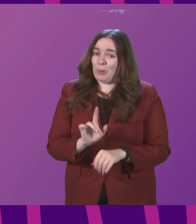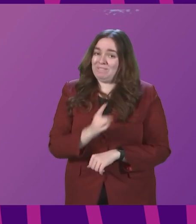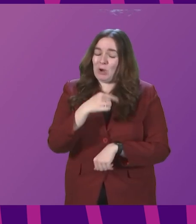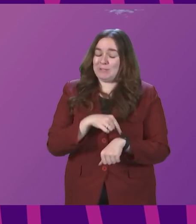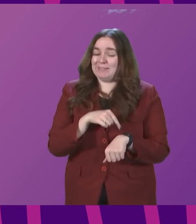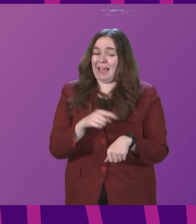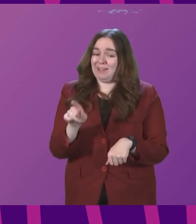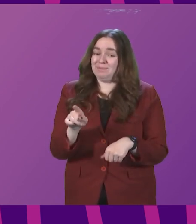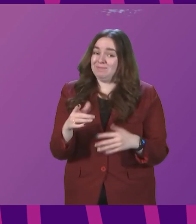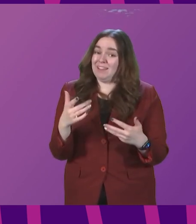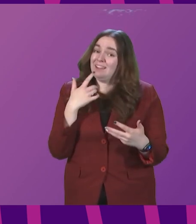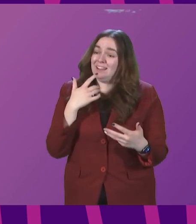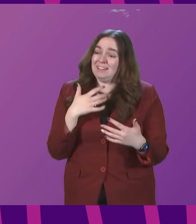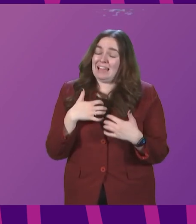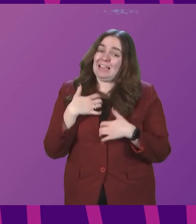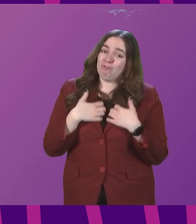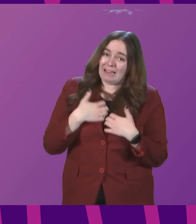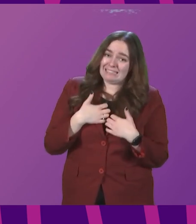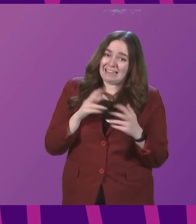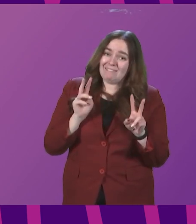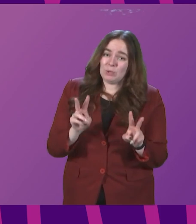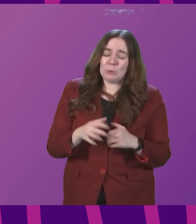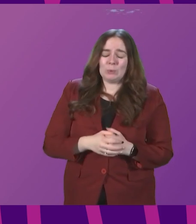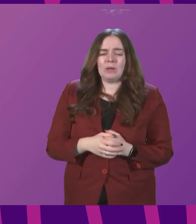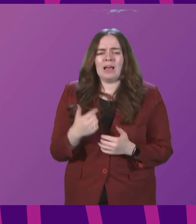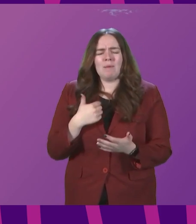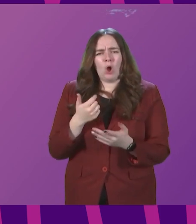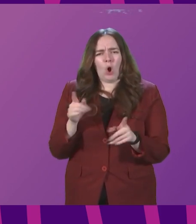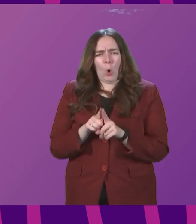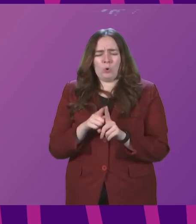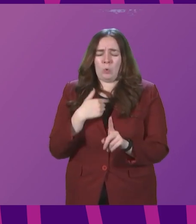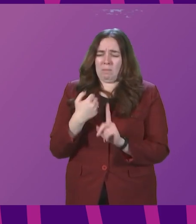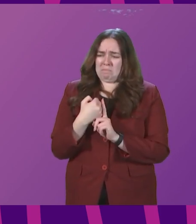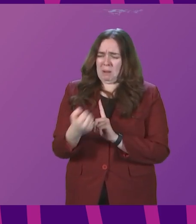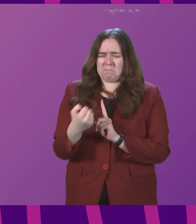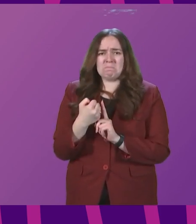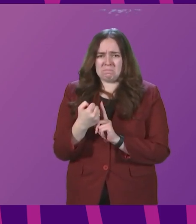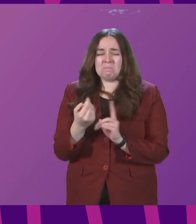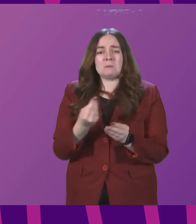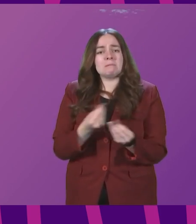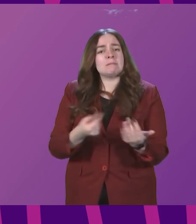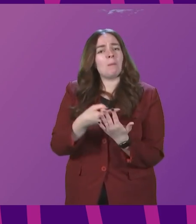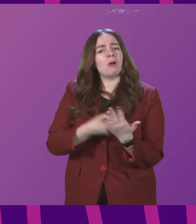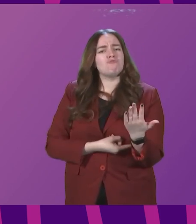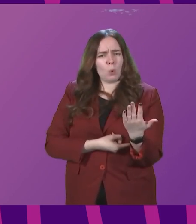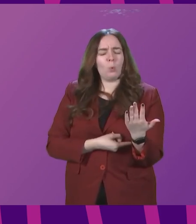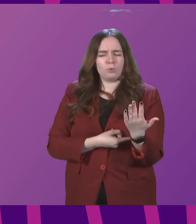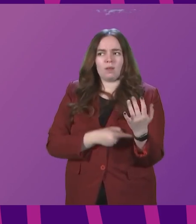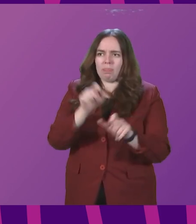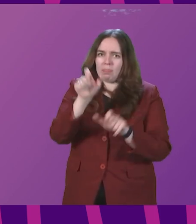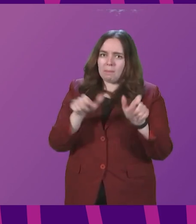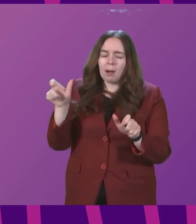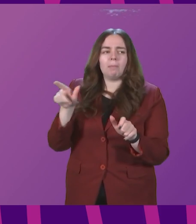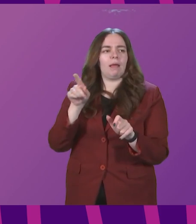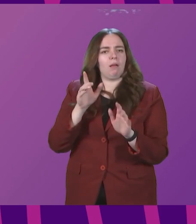incredible position to take. I'm also struck by the fact, Presiding Officer, that some of the measures that the public are